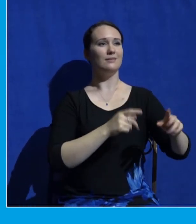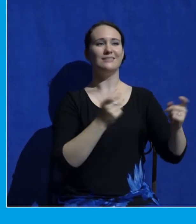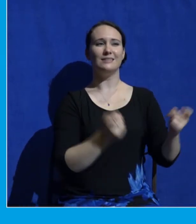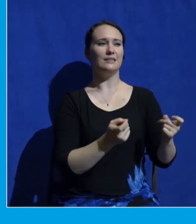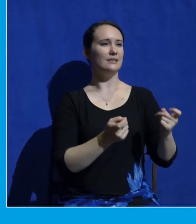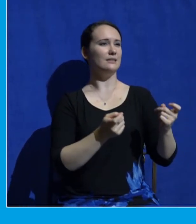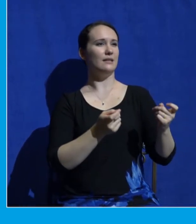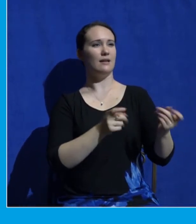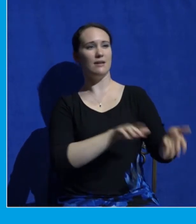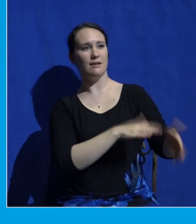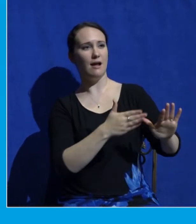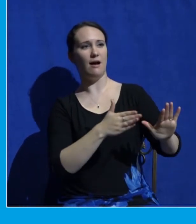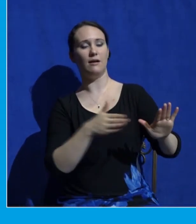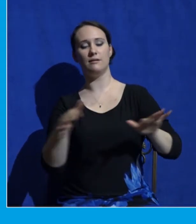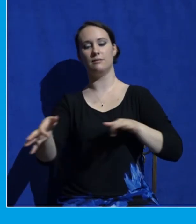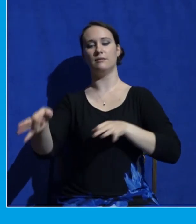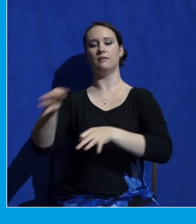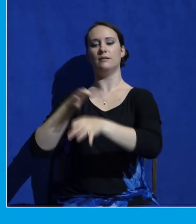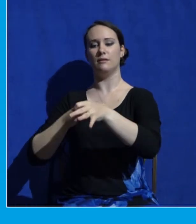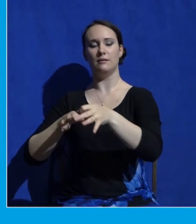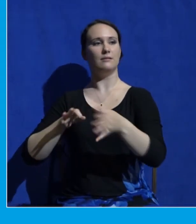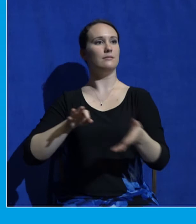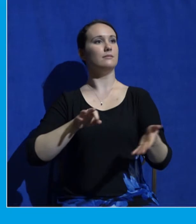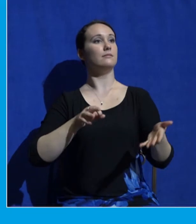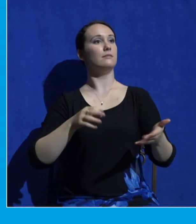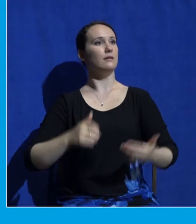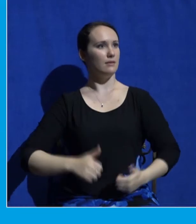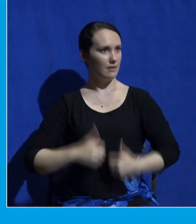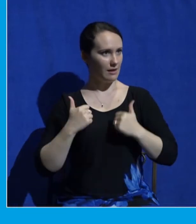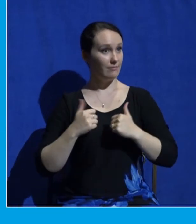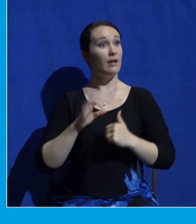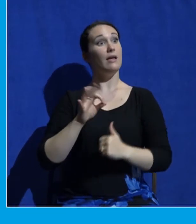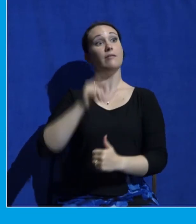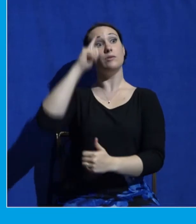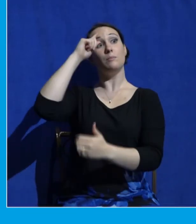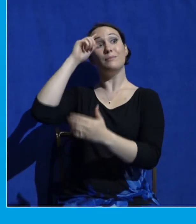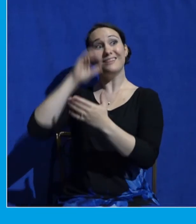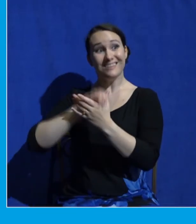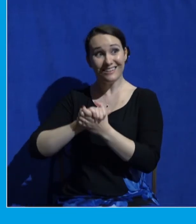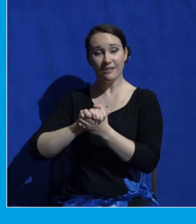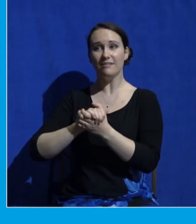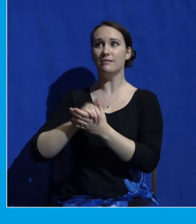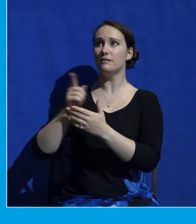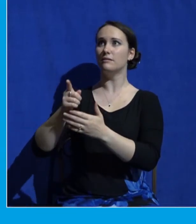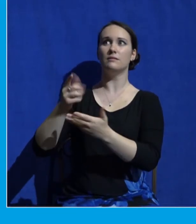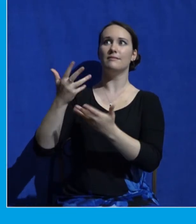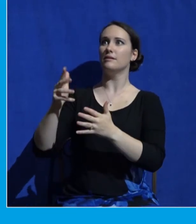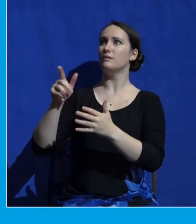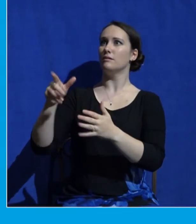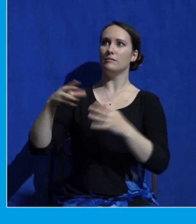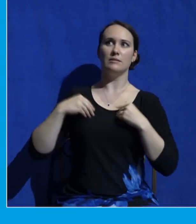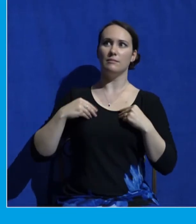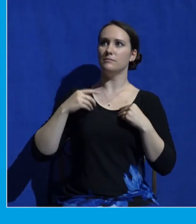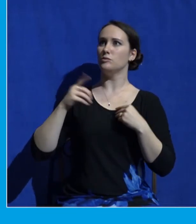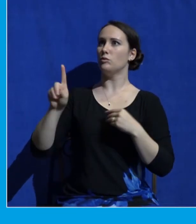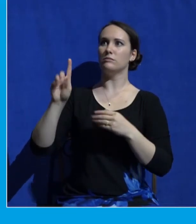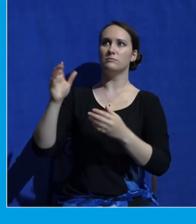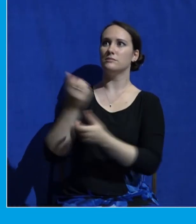where you're sitting, put your faith in Jesus, you will experience an exodus from slavery to sin, exodus from slavery to death. He will